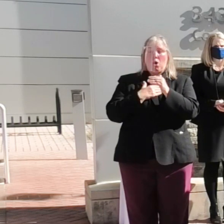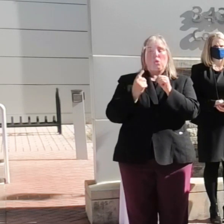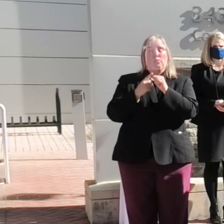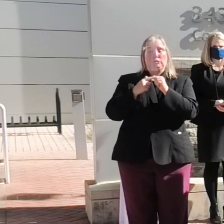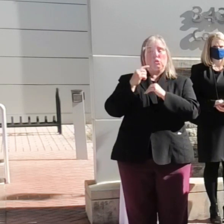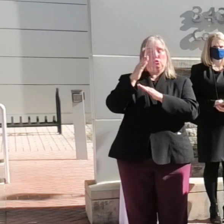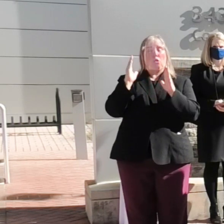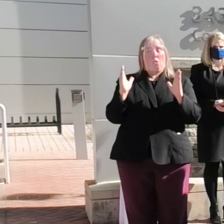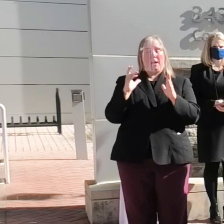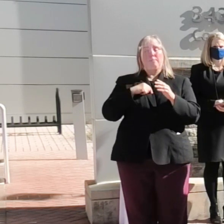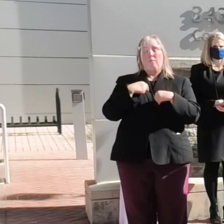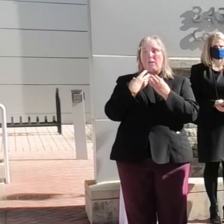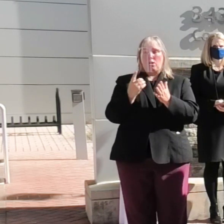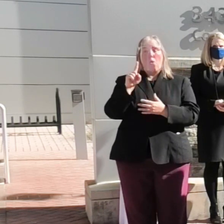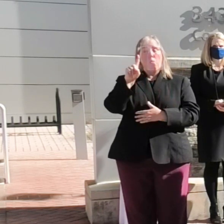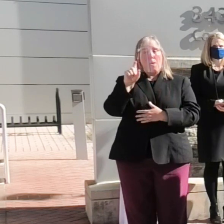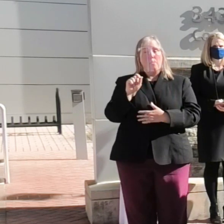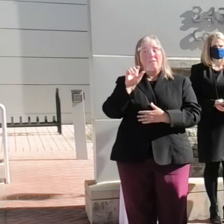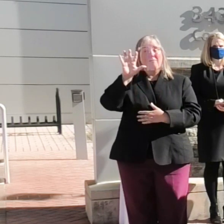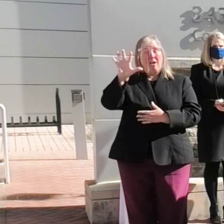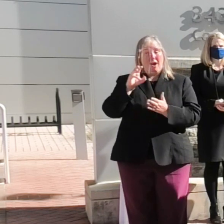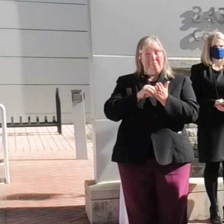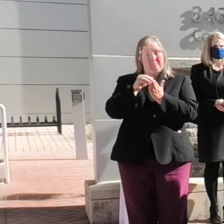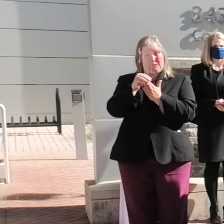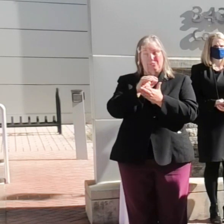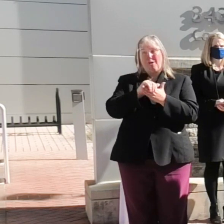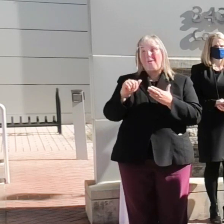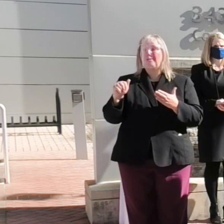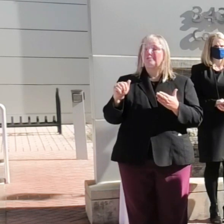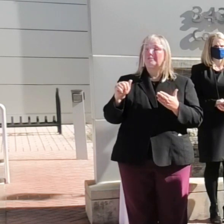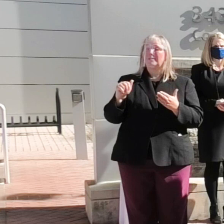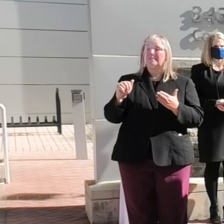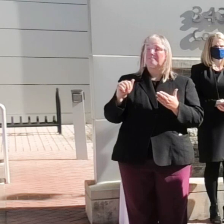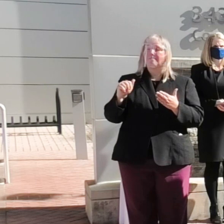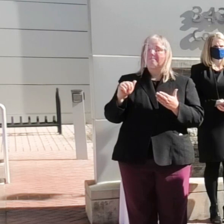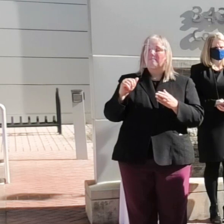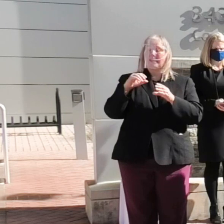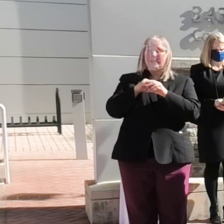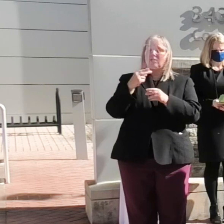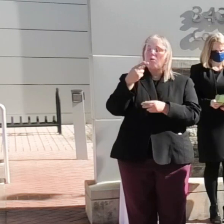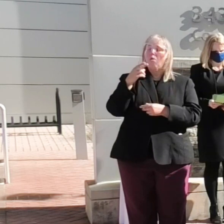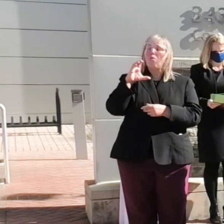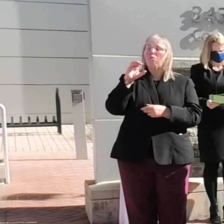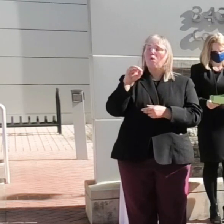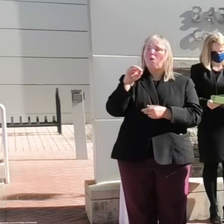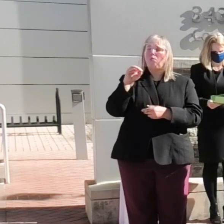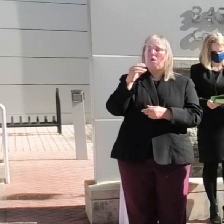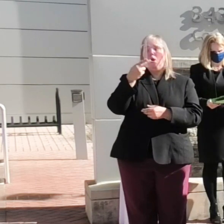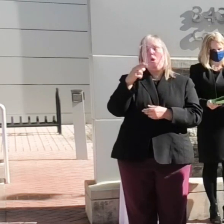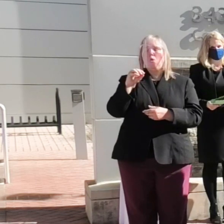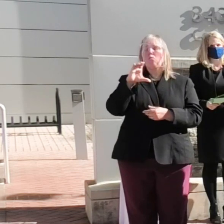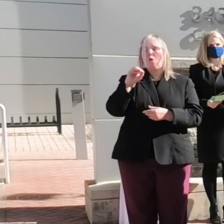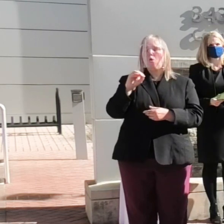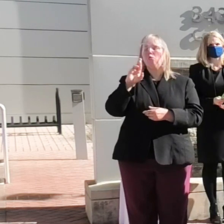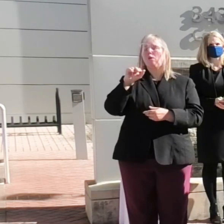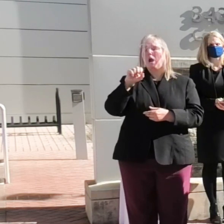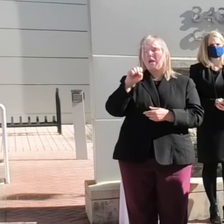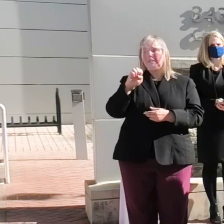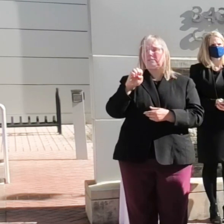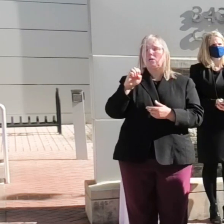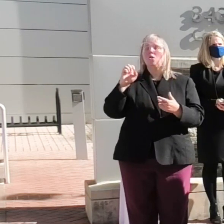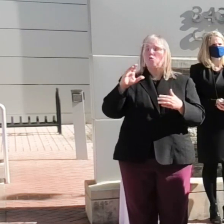and providing $1.5 million in HOCO RISE, Rise to the Challenge